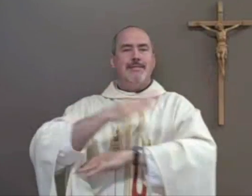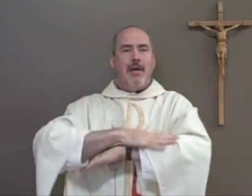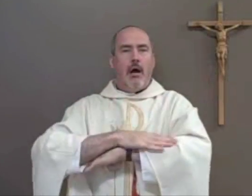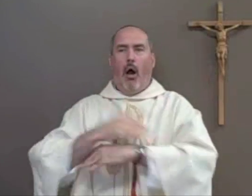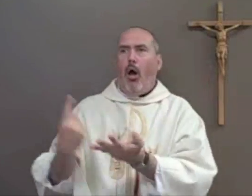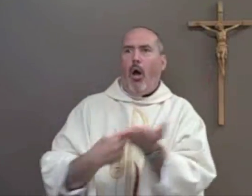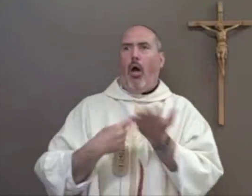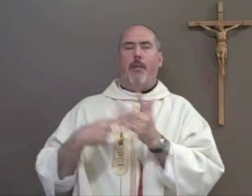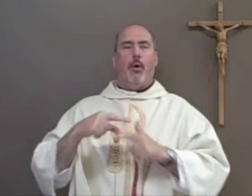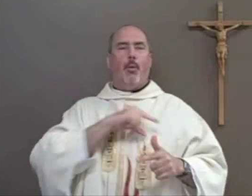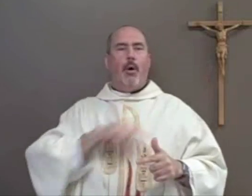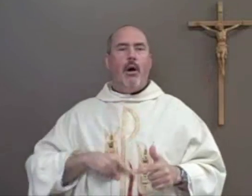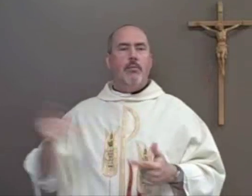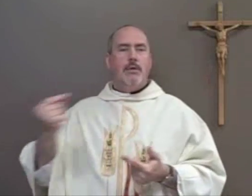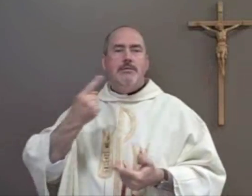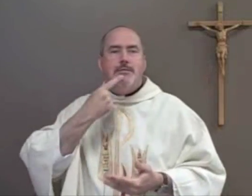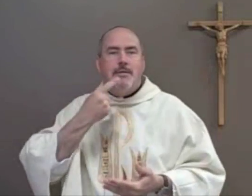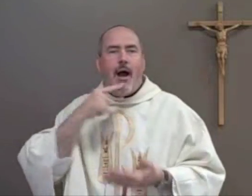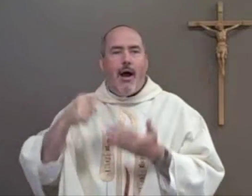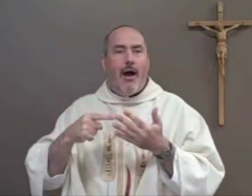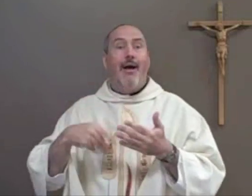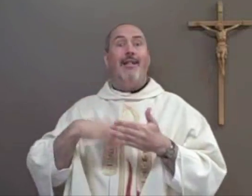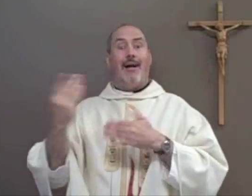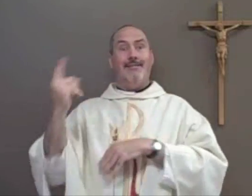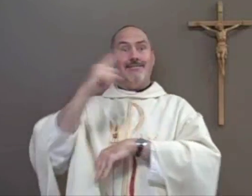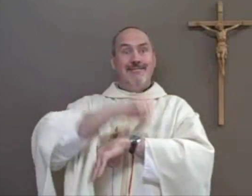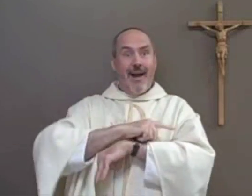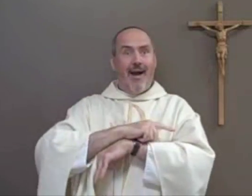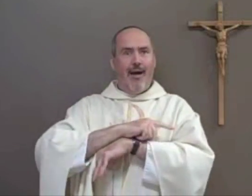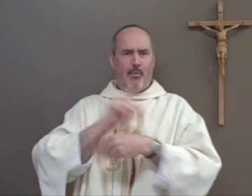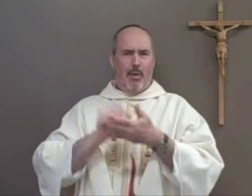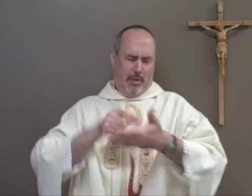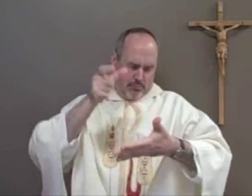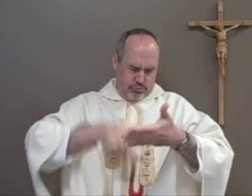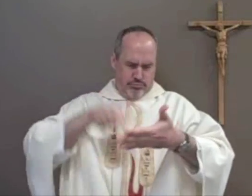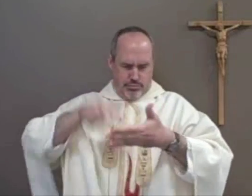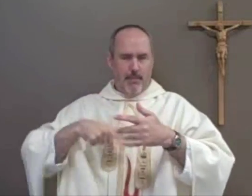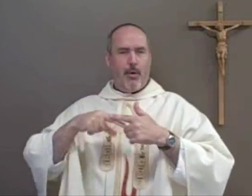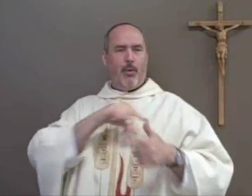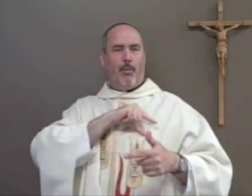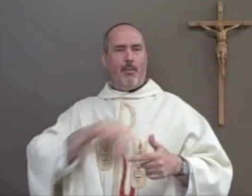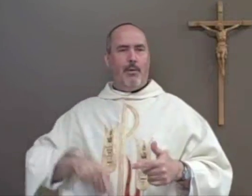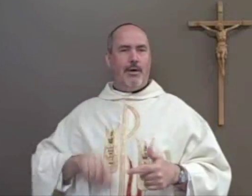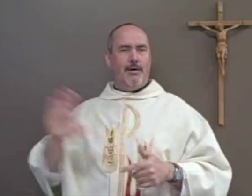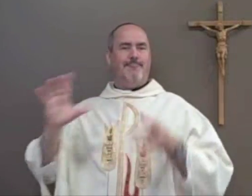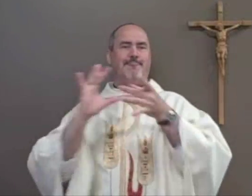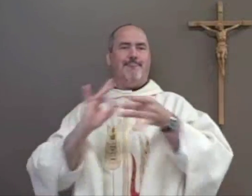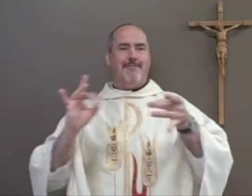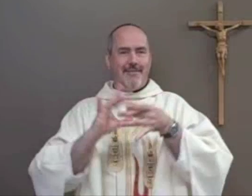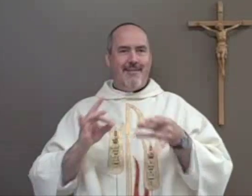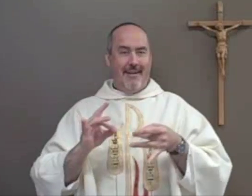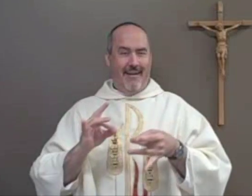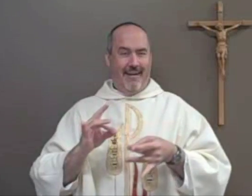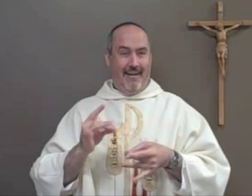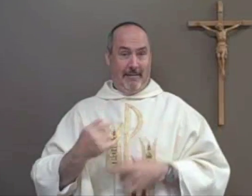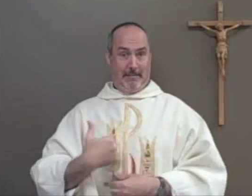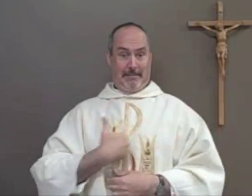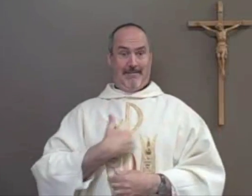she's done people tend to get around the table and talk about what she said even the next day in the tabloids and newspapers there's lots of commentary